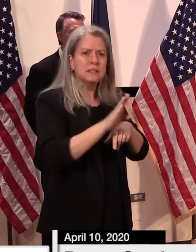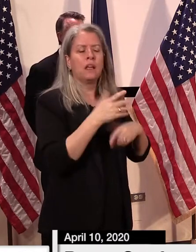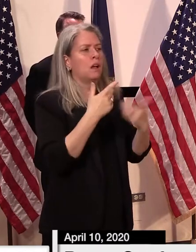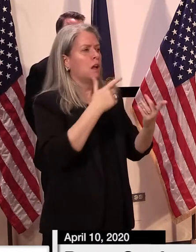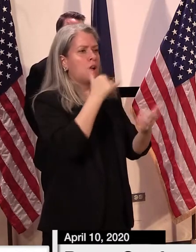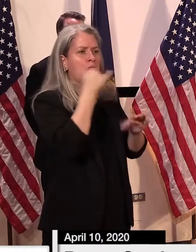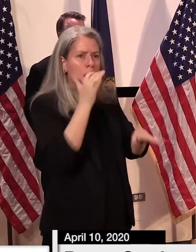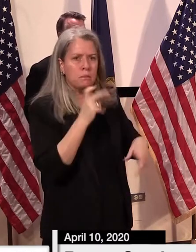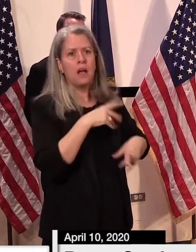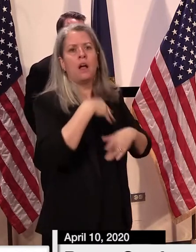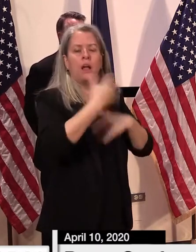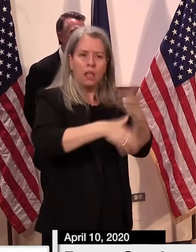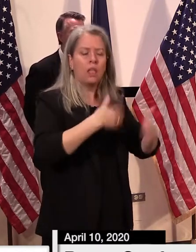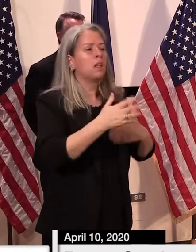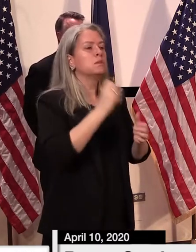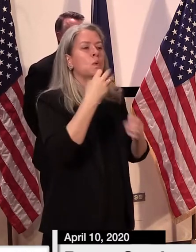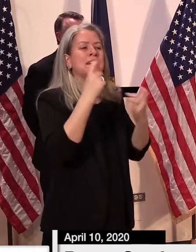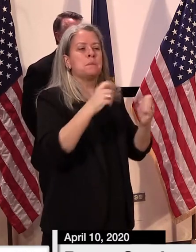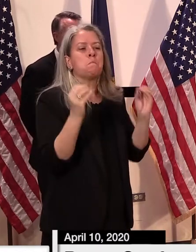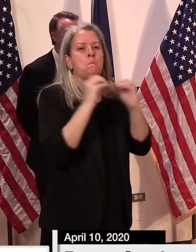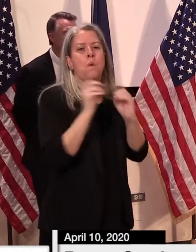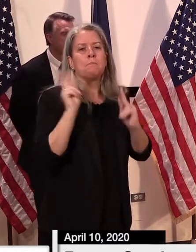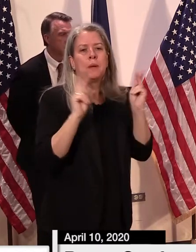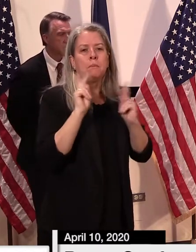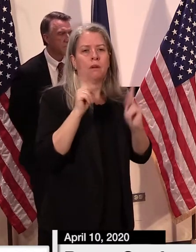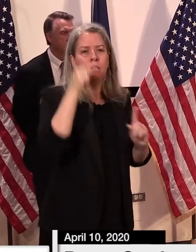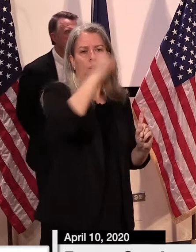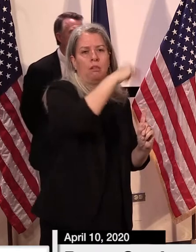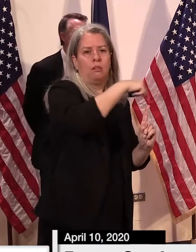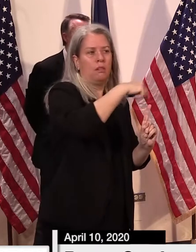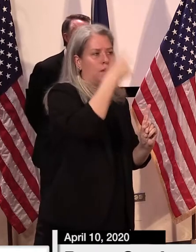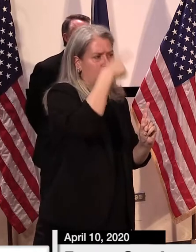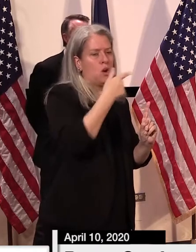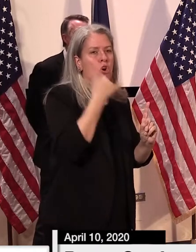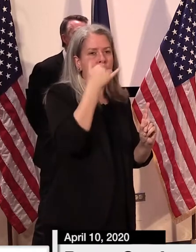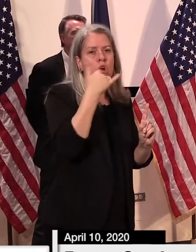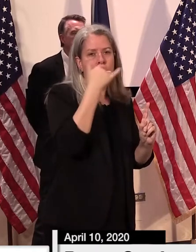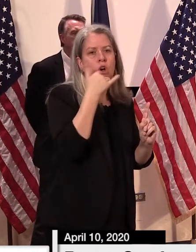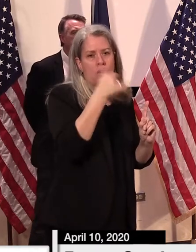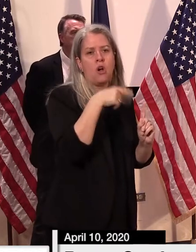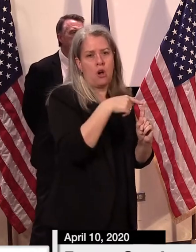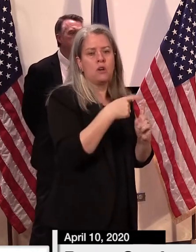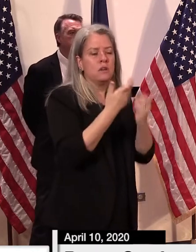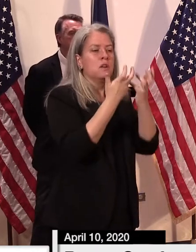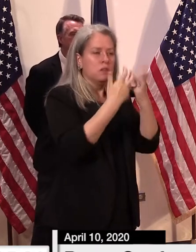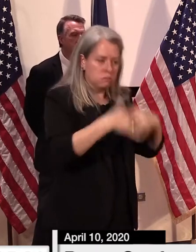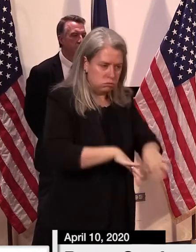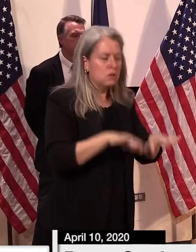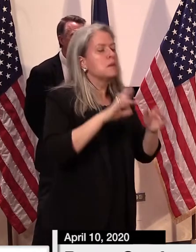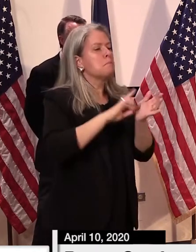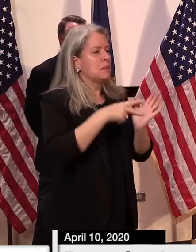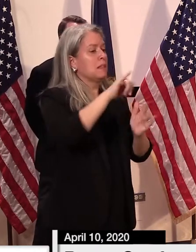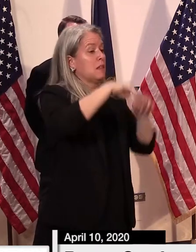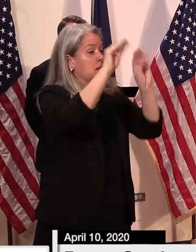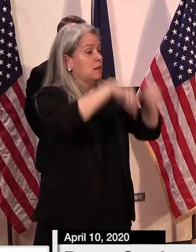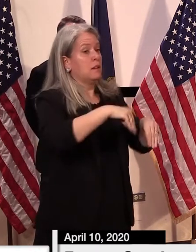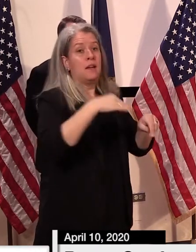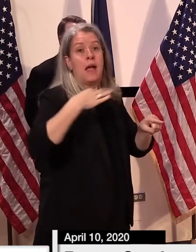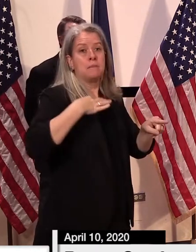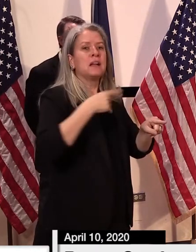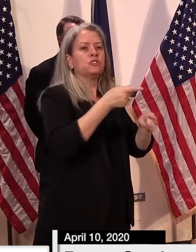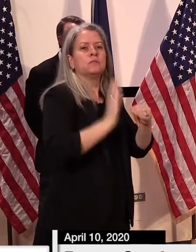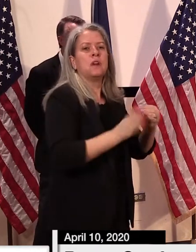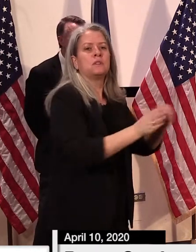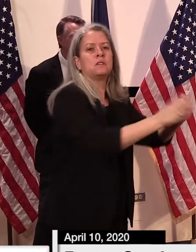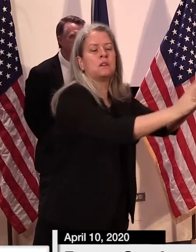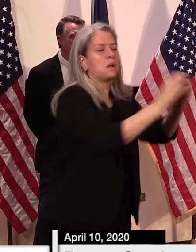hoping that this vendor solution for our expansion of our call center services will allow our skilled staff to focus on clearing